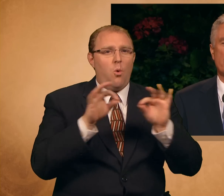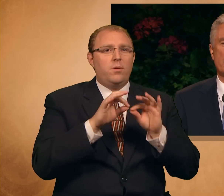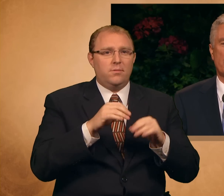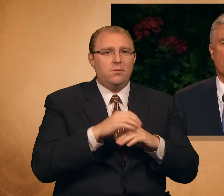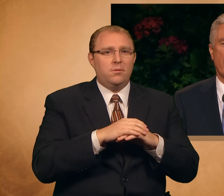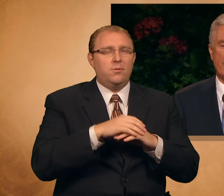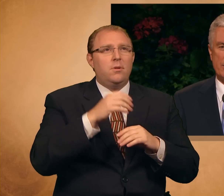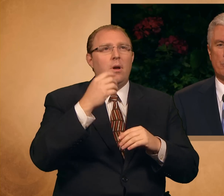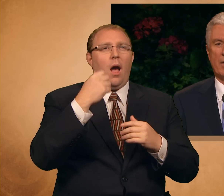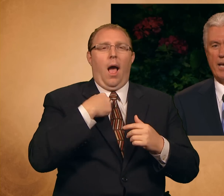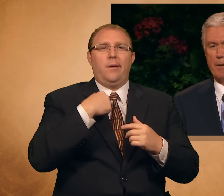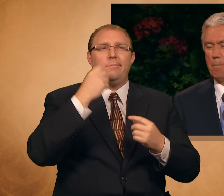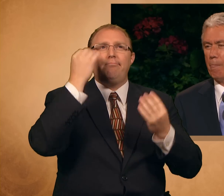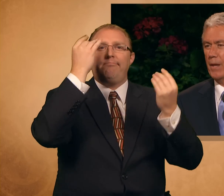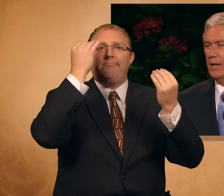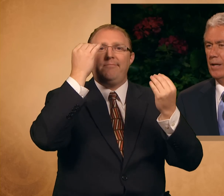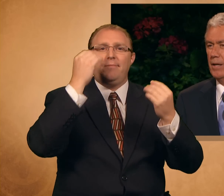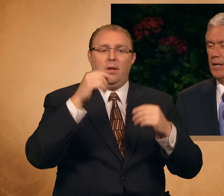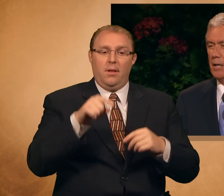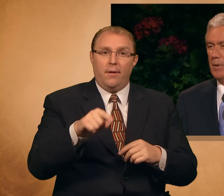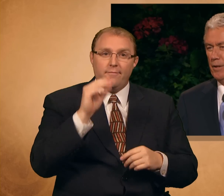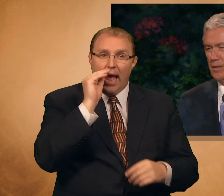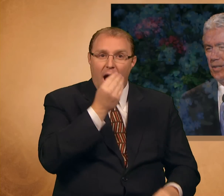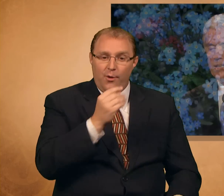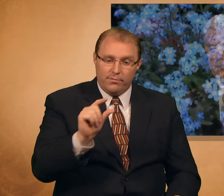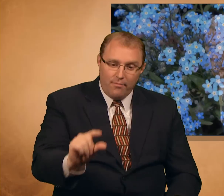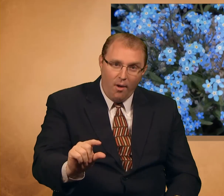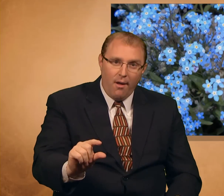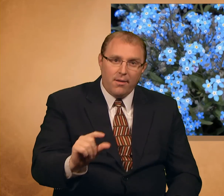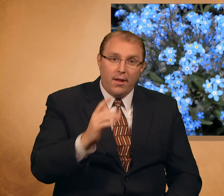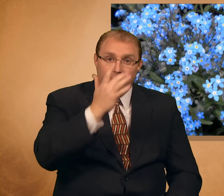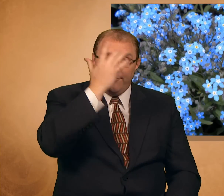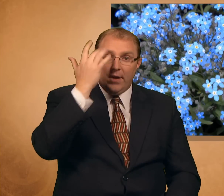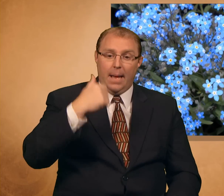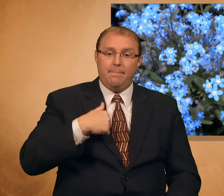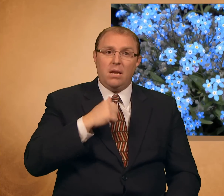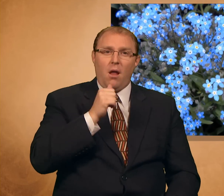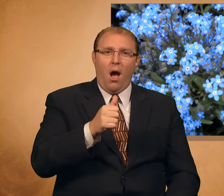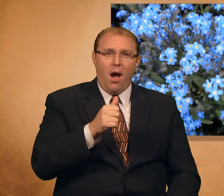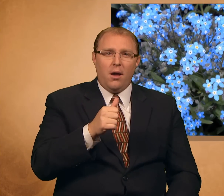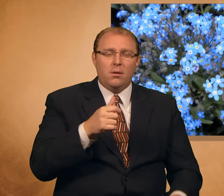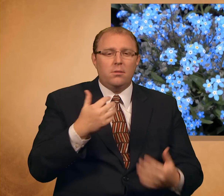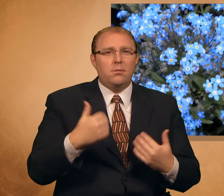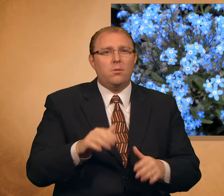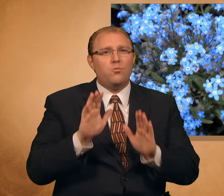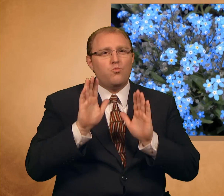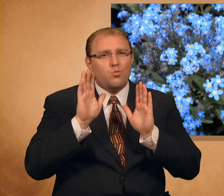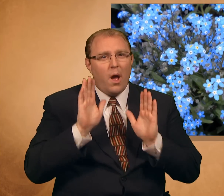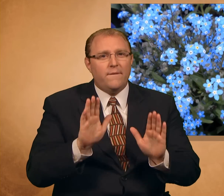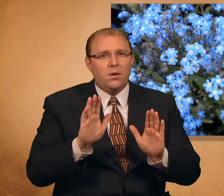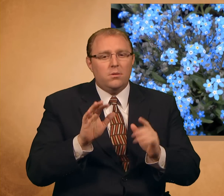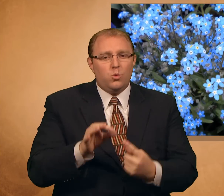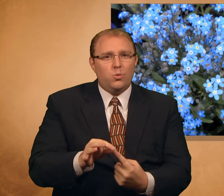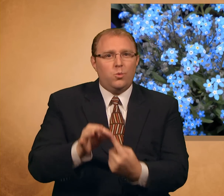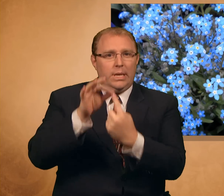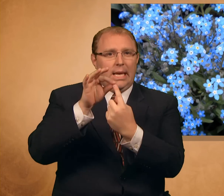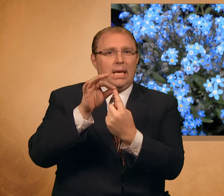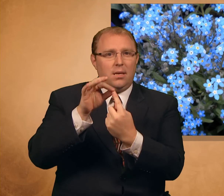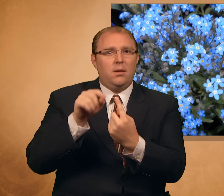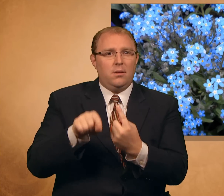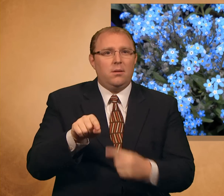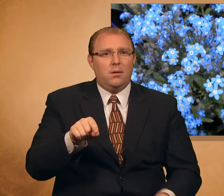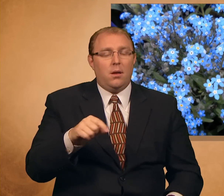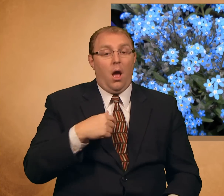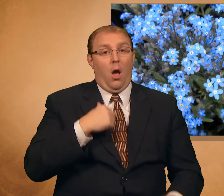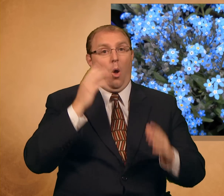and sublime about the little forget-me-not flower. I